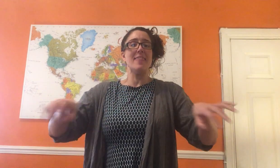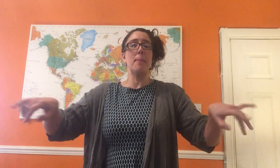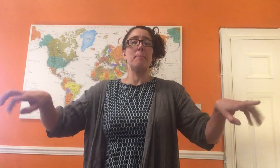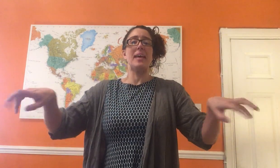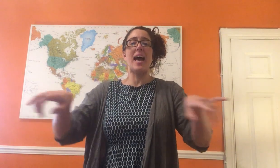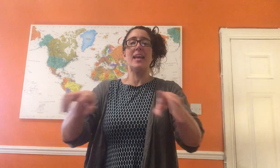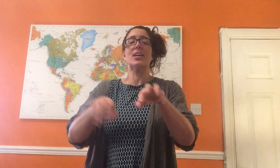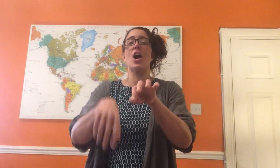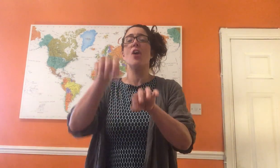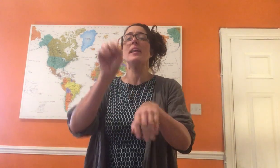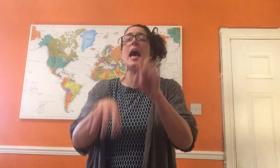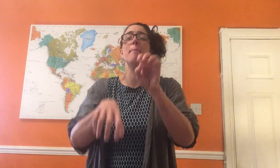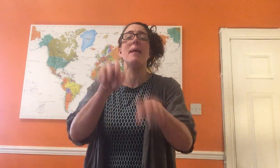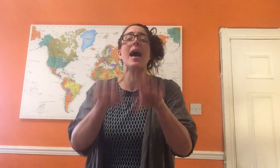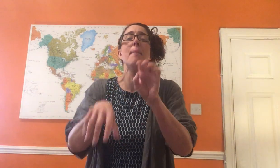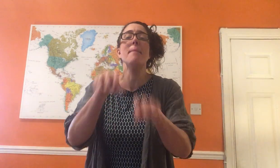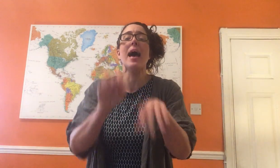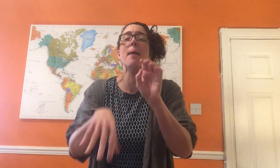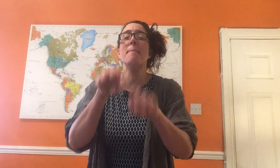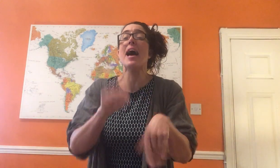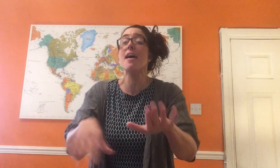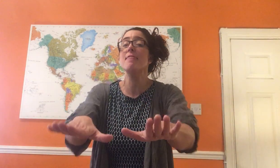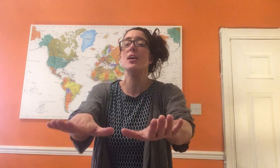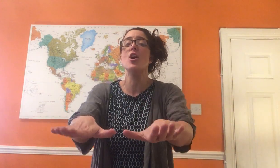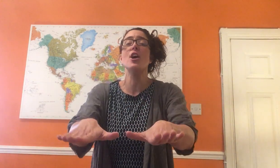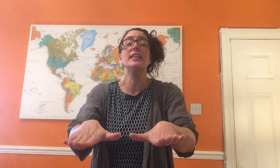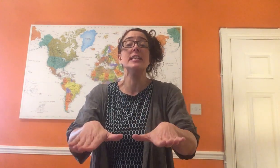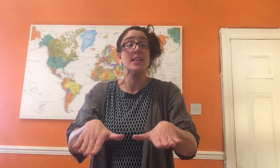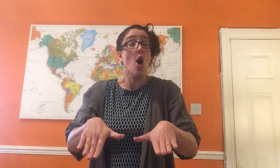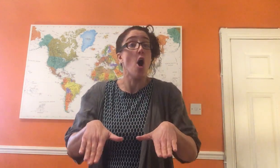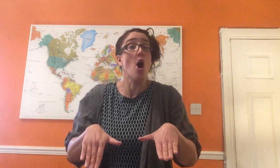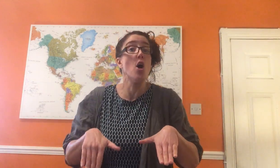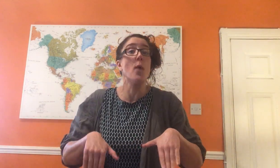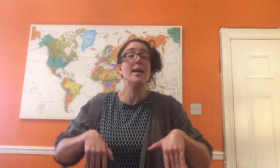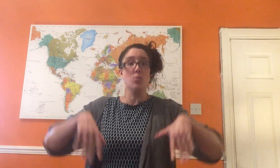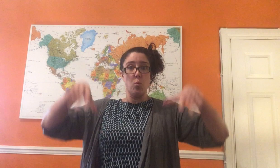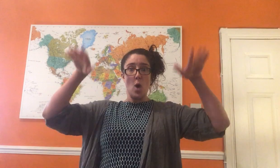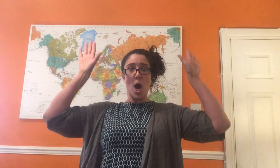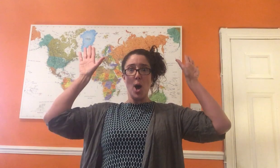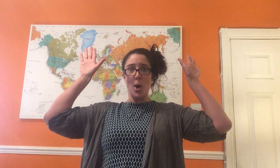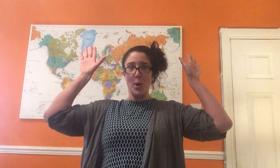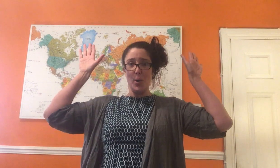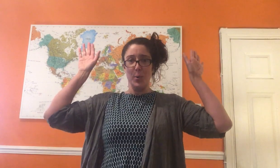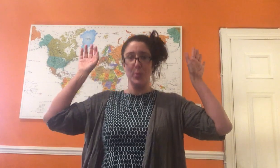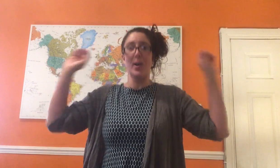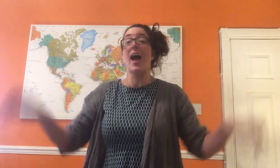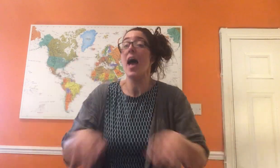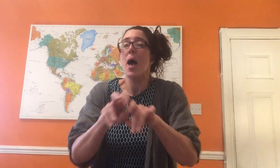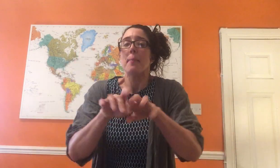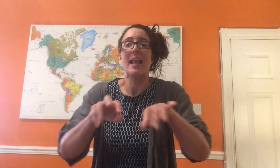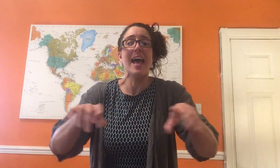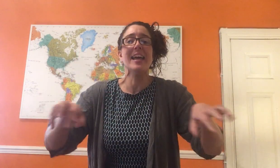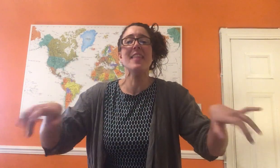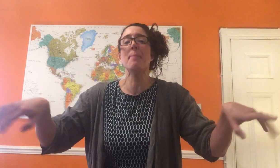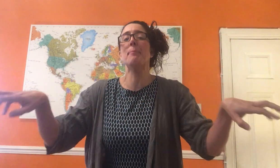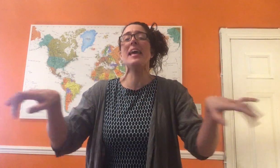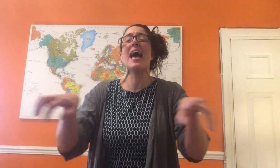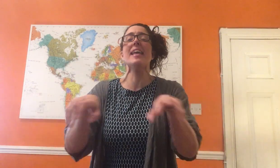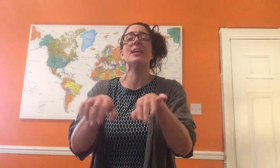the piano going hammer, hammer, hammer. And the audience all went woo. Playing the piano